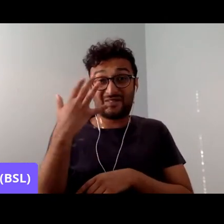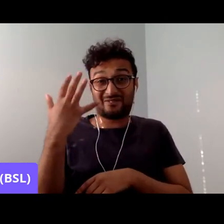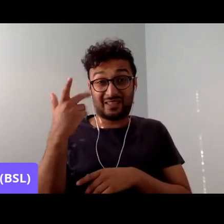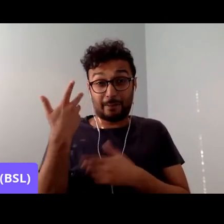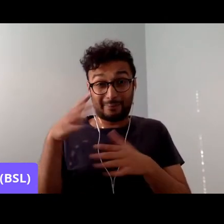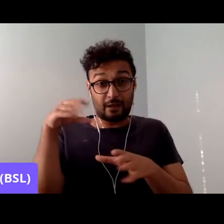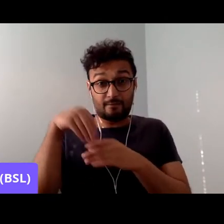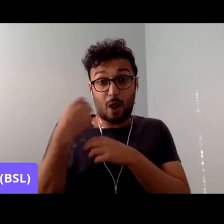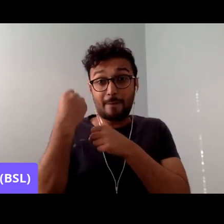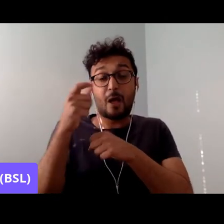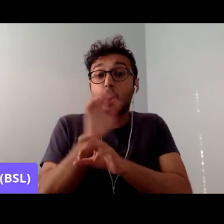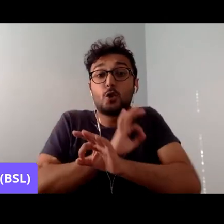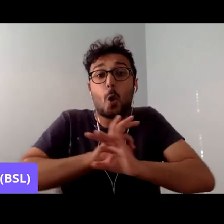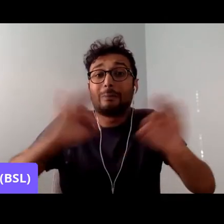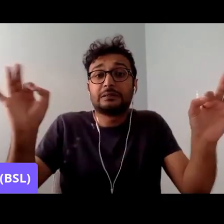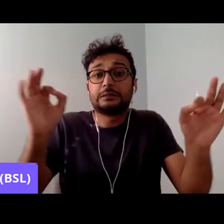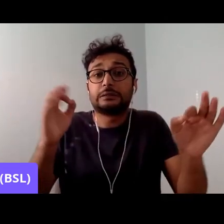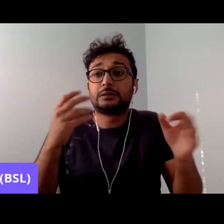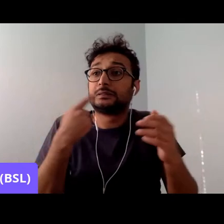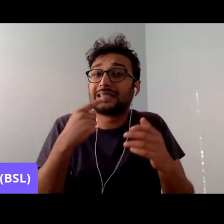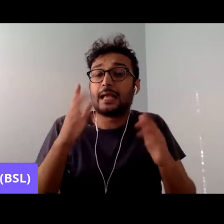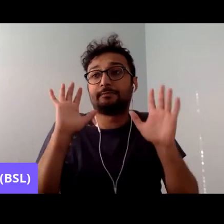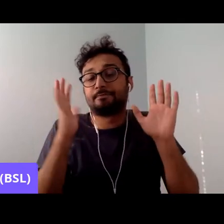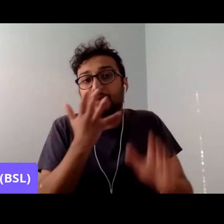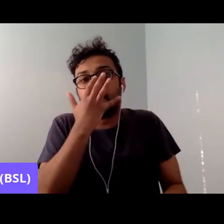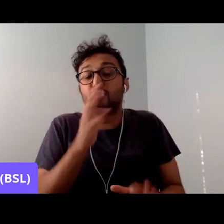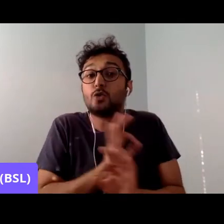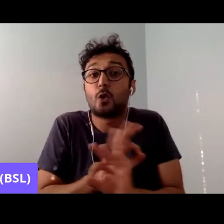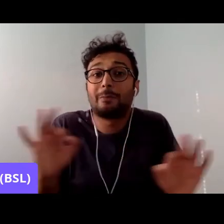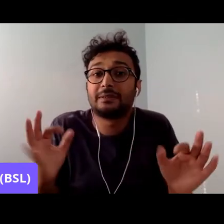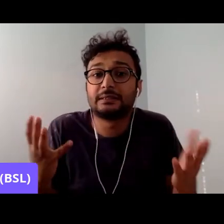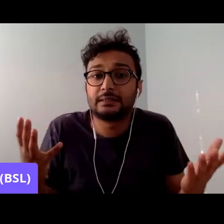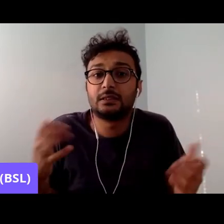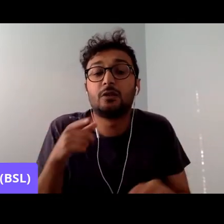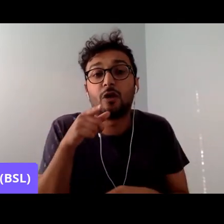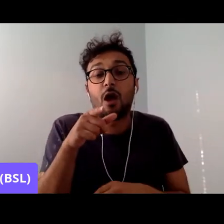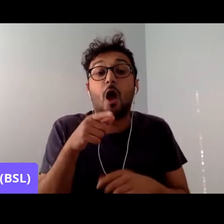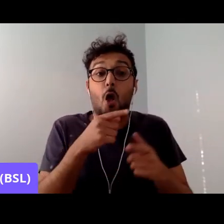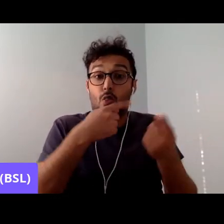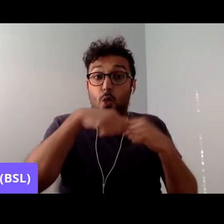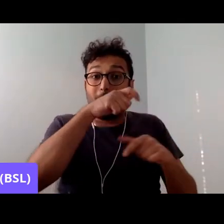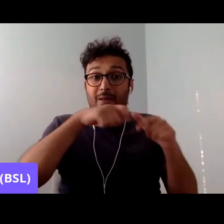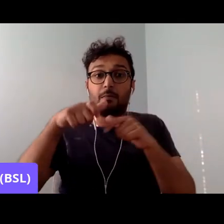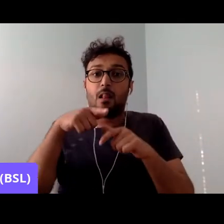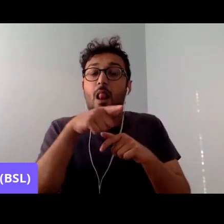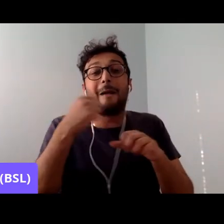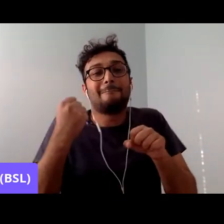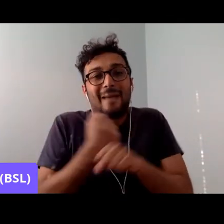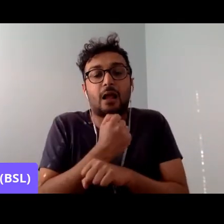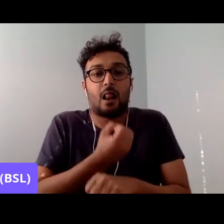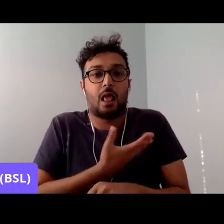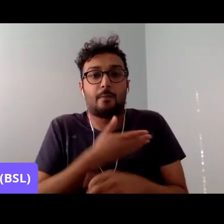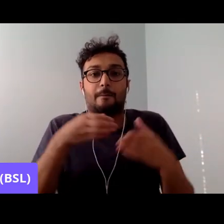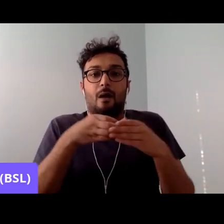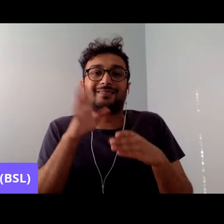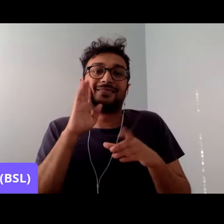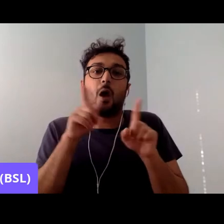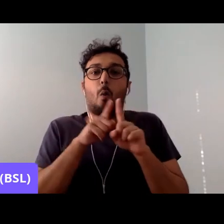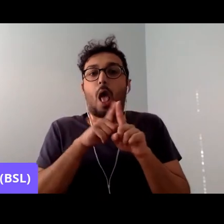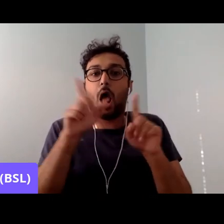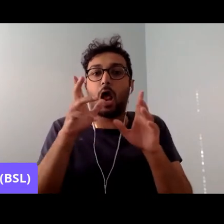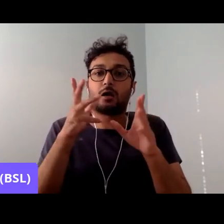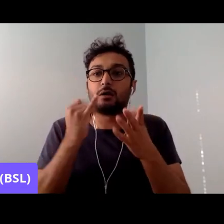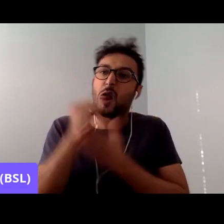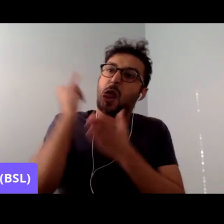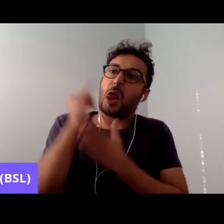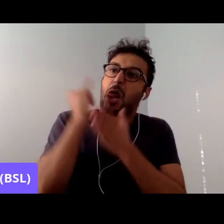The truth is, those immigration control mugs made the Labour Party sound like a militant, but insincere version